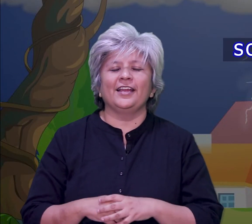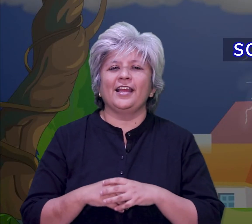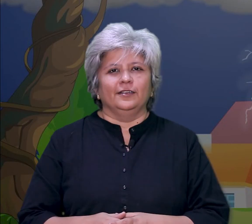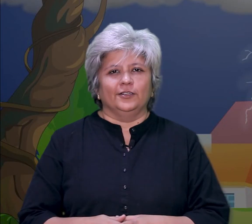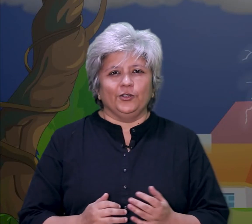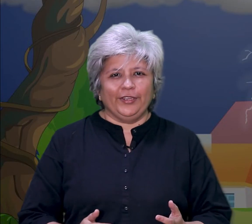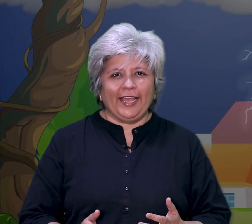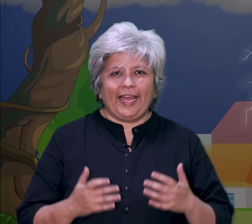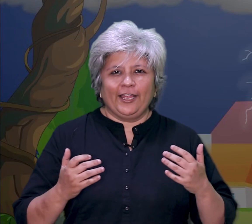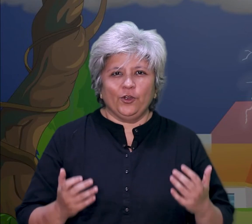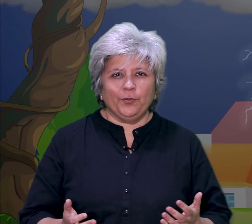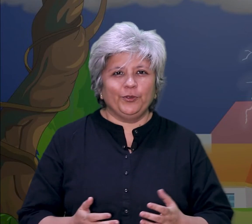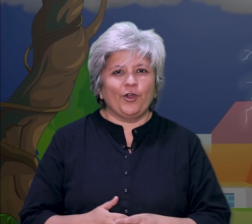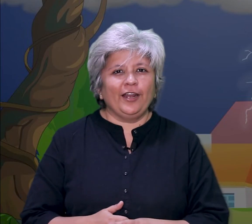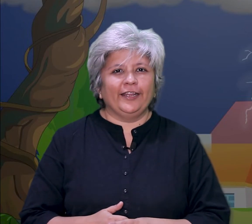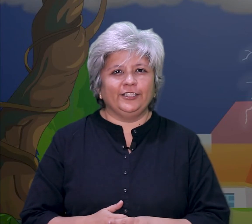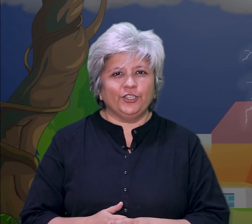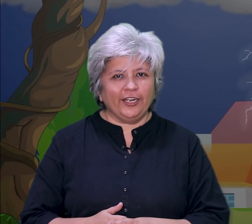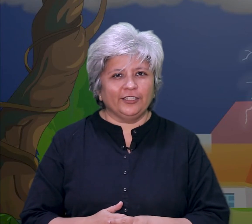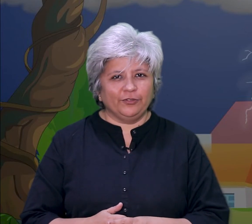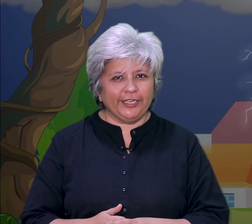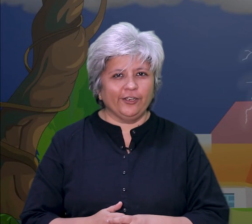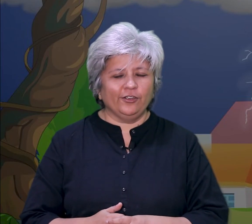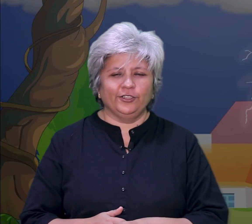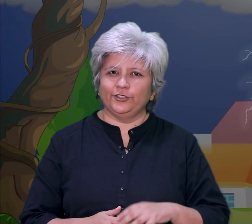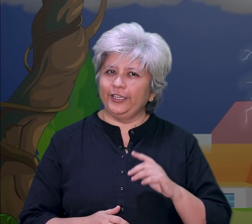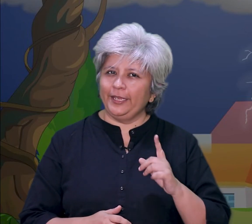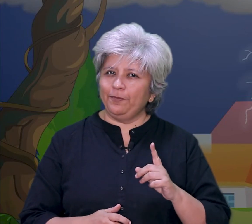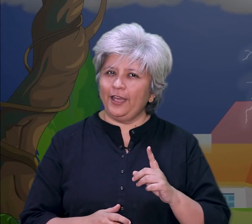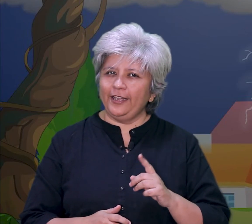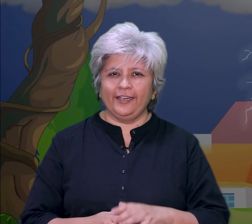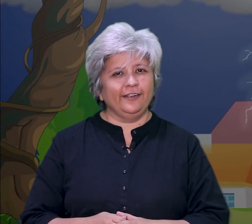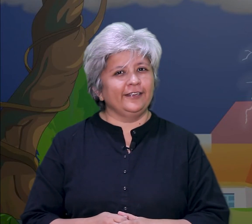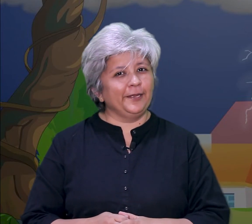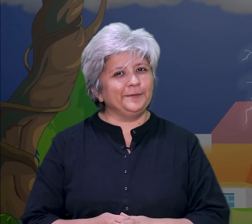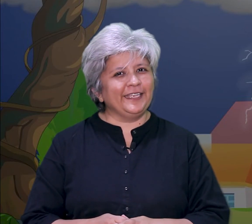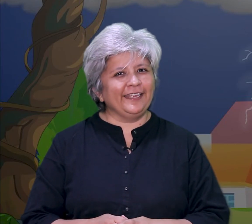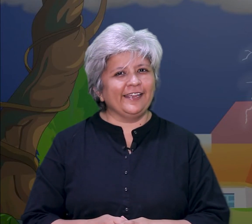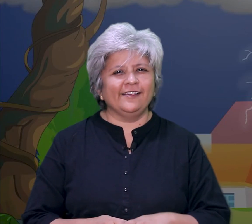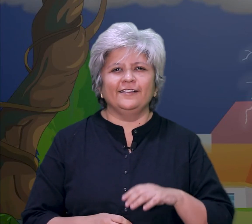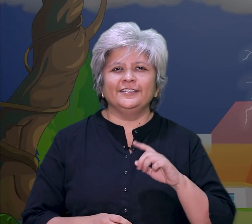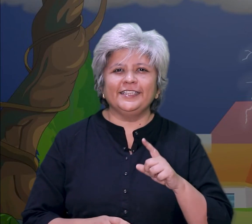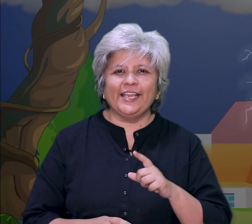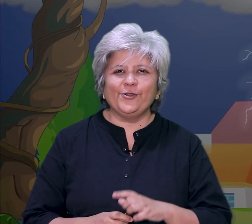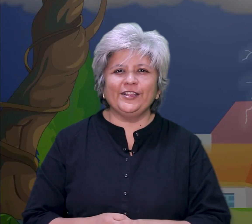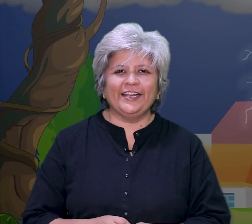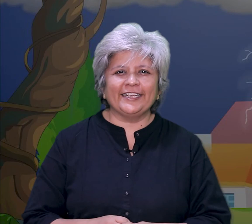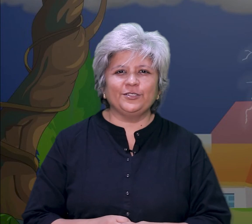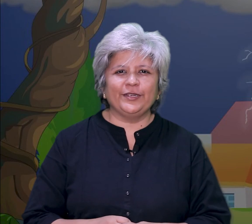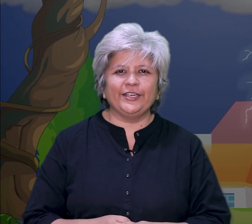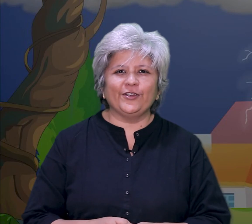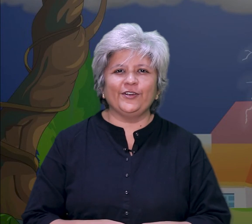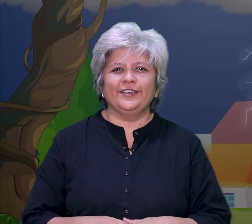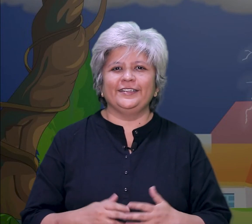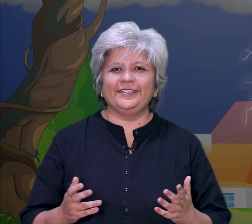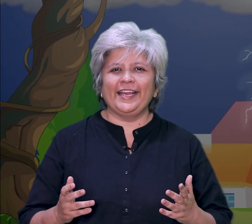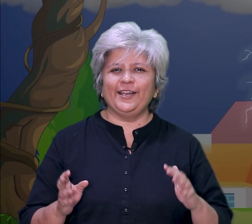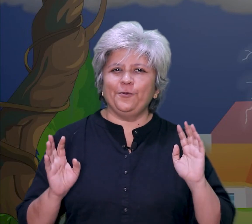Ok, I hope you all enjoyed the video. So keep learning. Keep singing. See you in the next video. Till then,